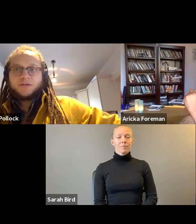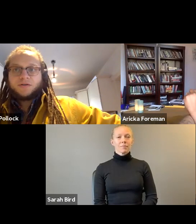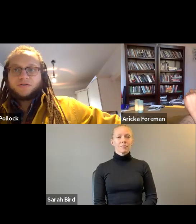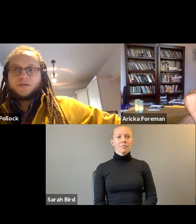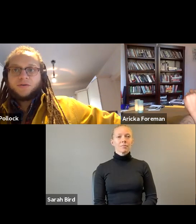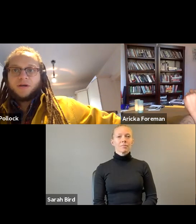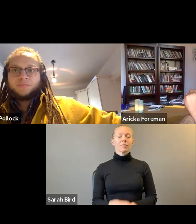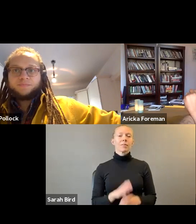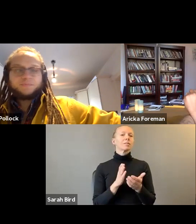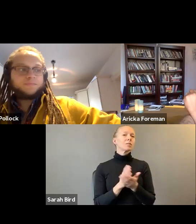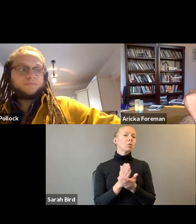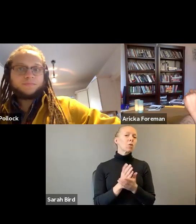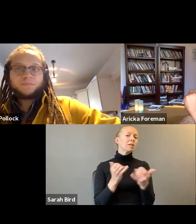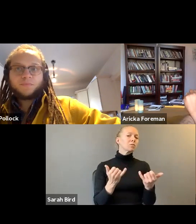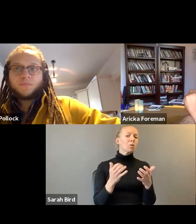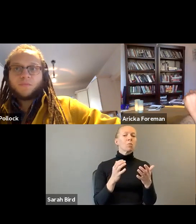All right, it's starting to slow down.